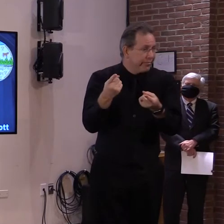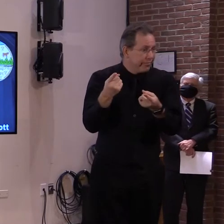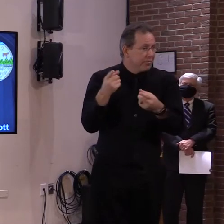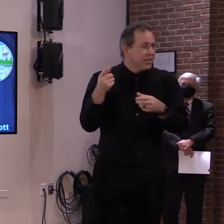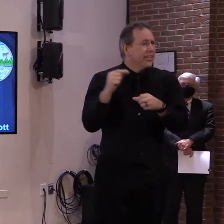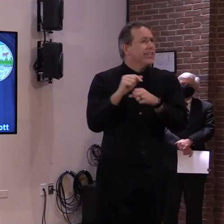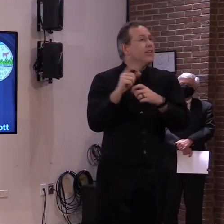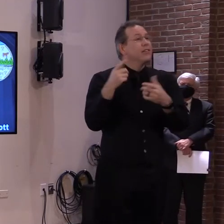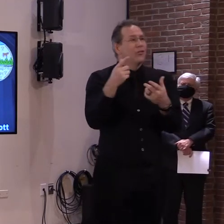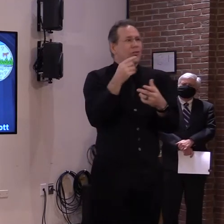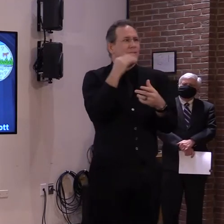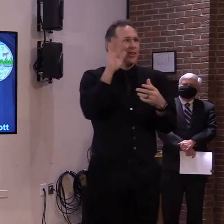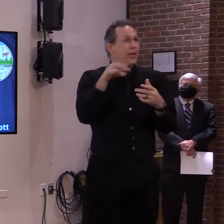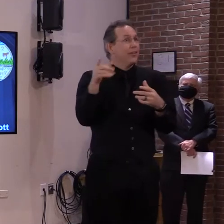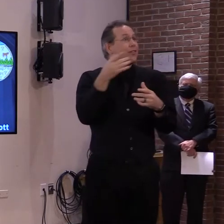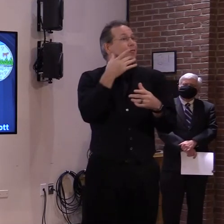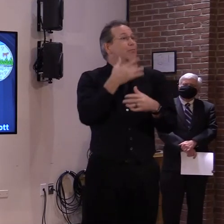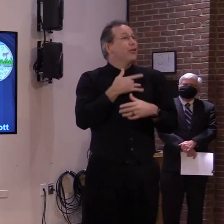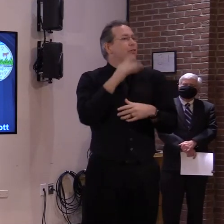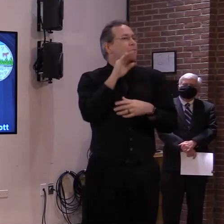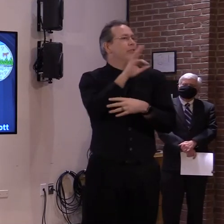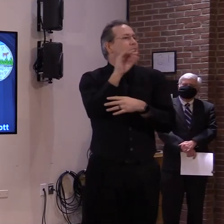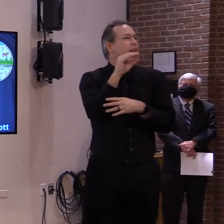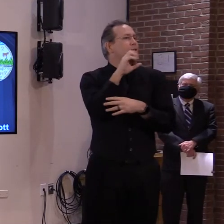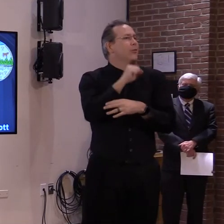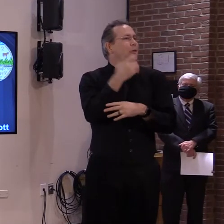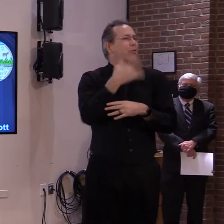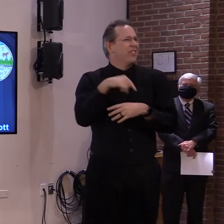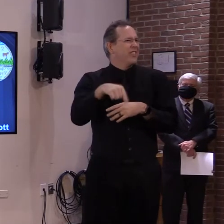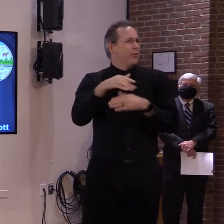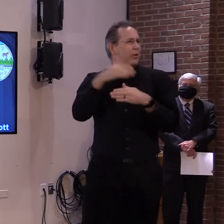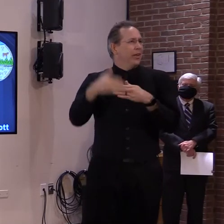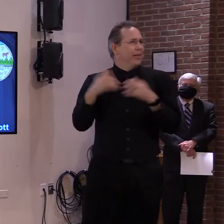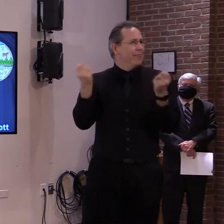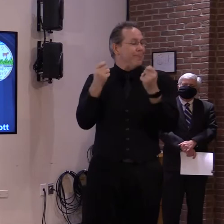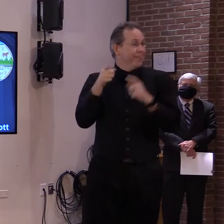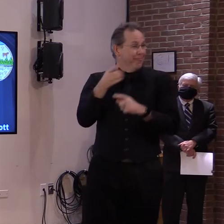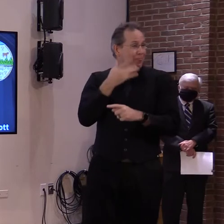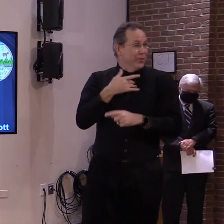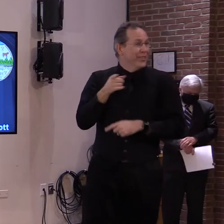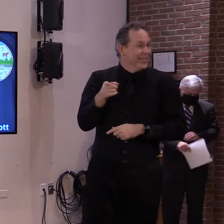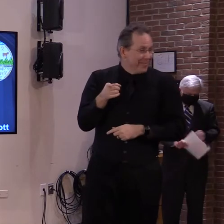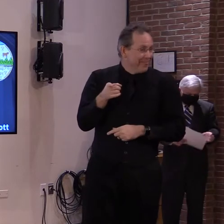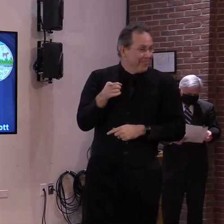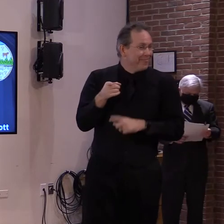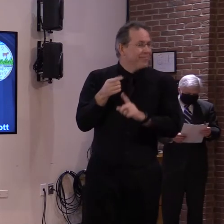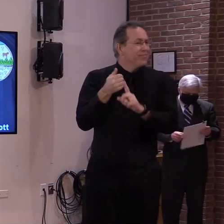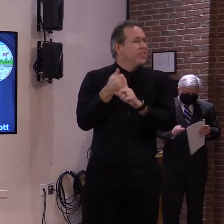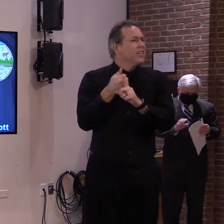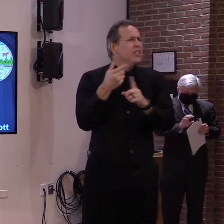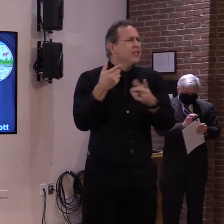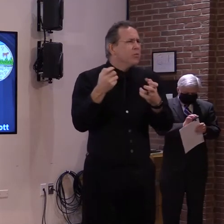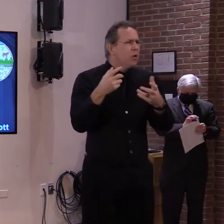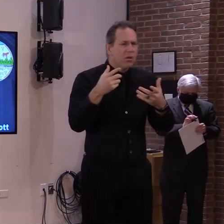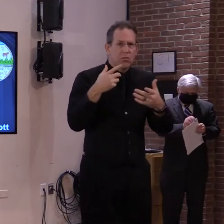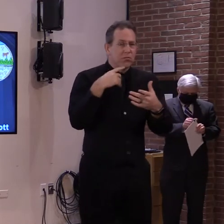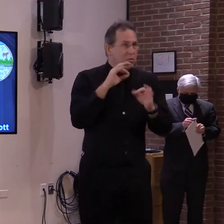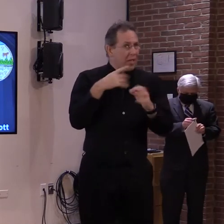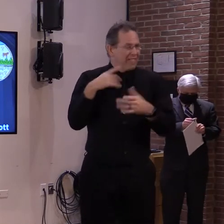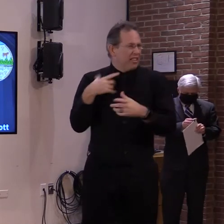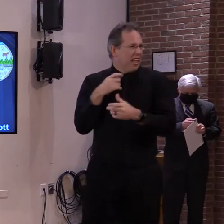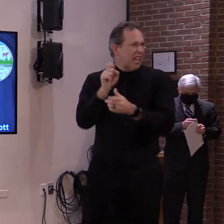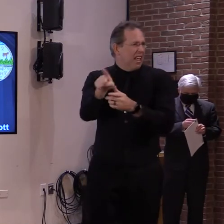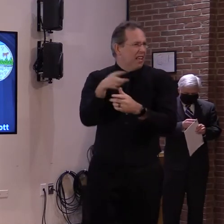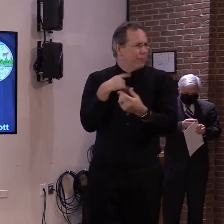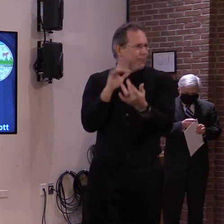90th birthday. After consulting with his doctor, he still shows up to work every day, serving